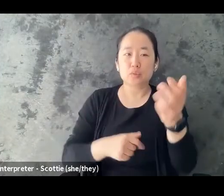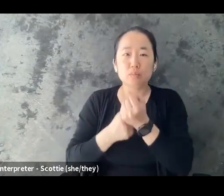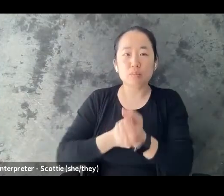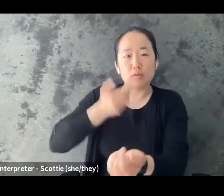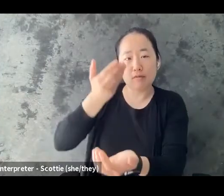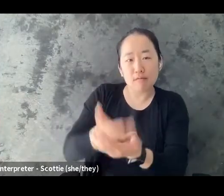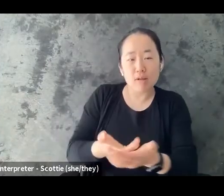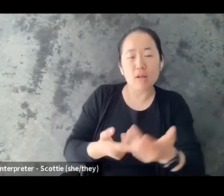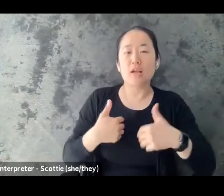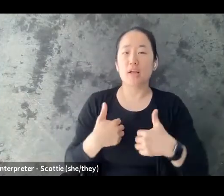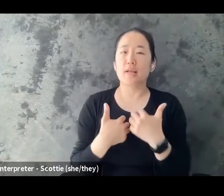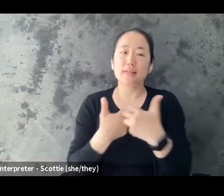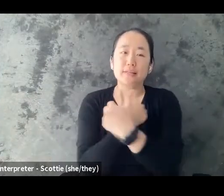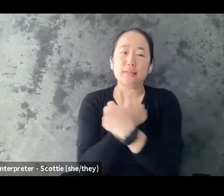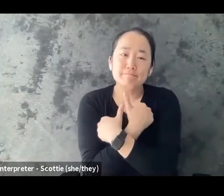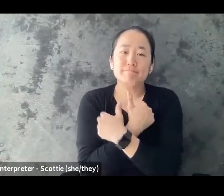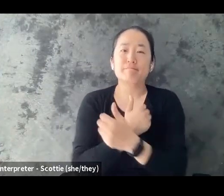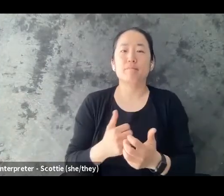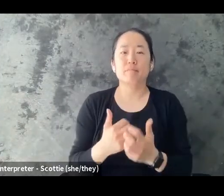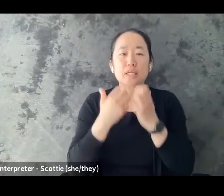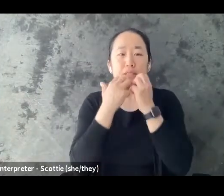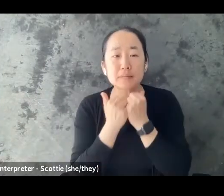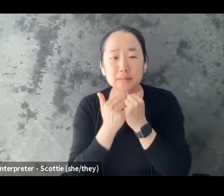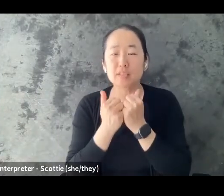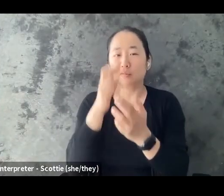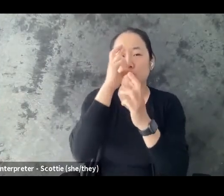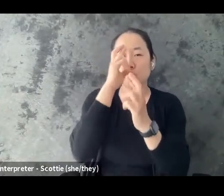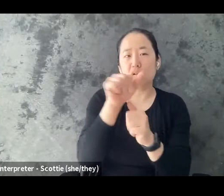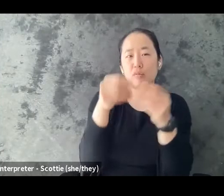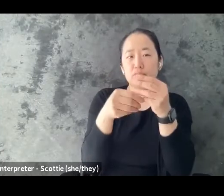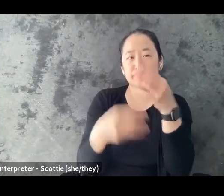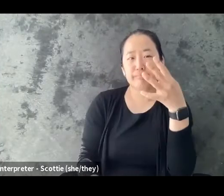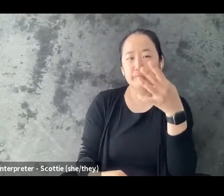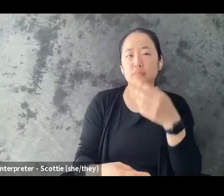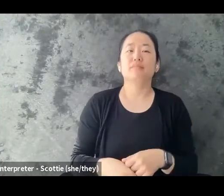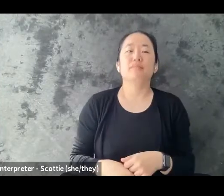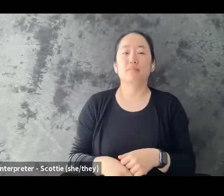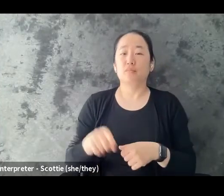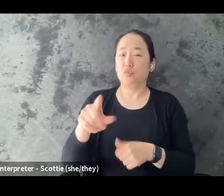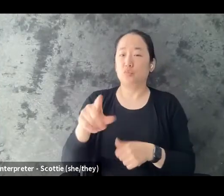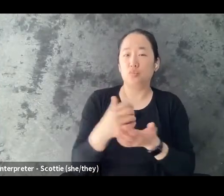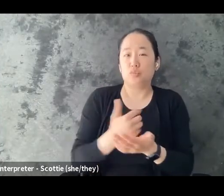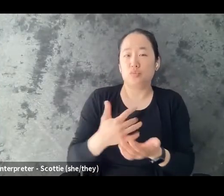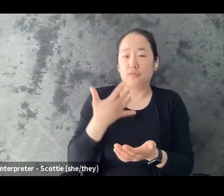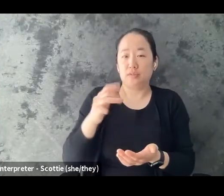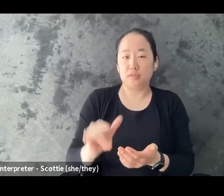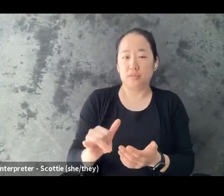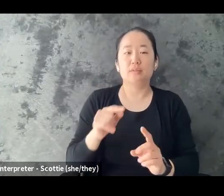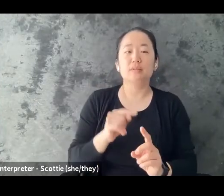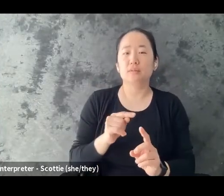loved, respected, anything that might be missing on this list too. And you deserve to feel that way, whether it's right before, while you're having